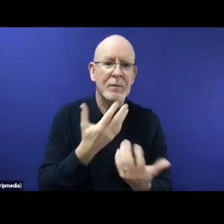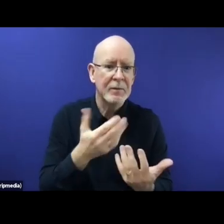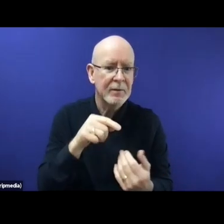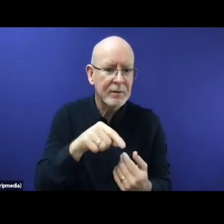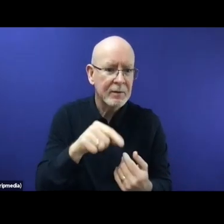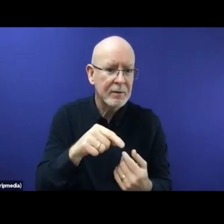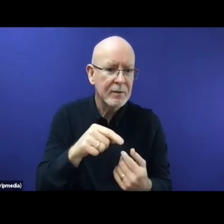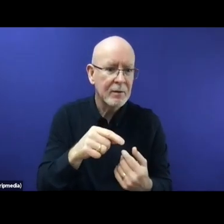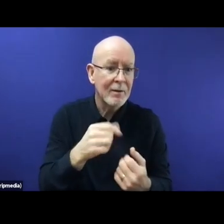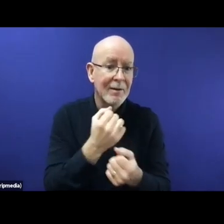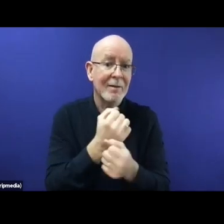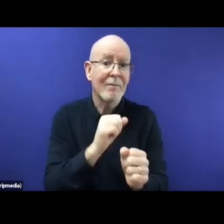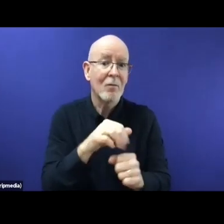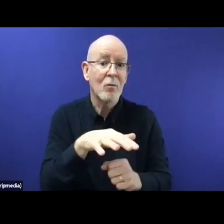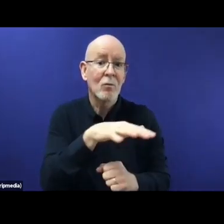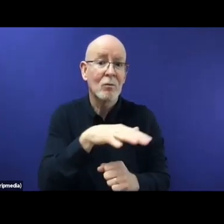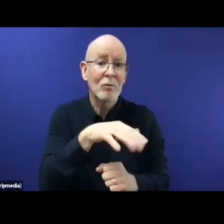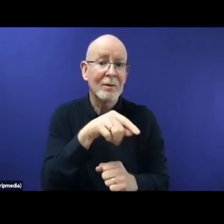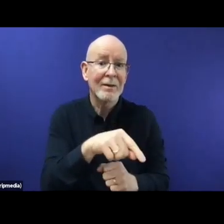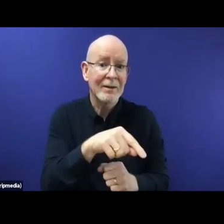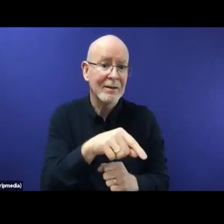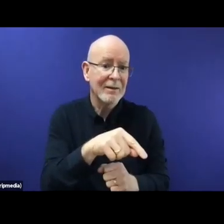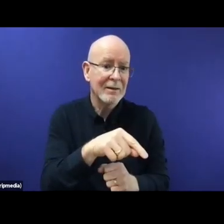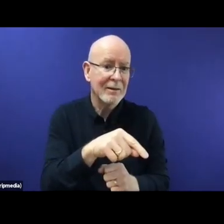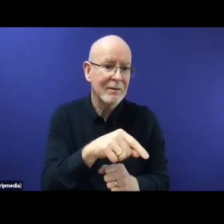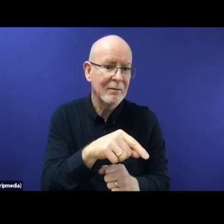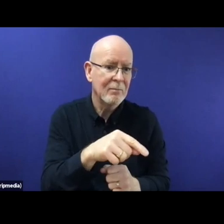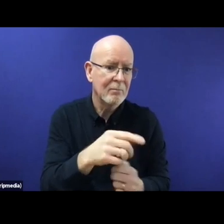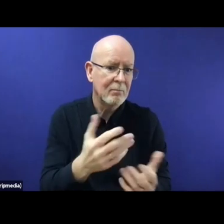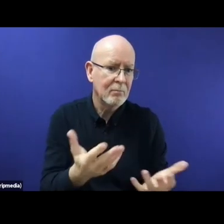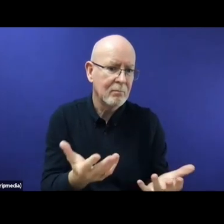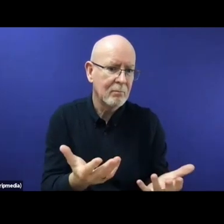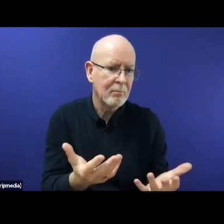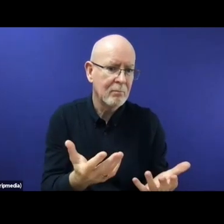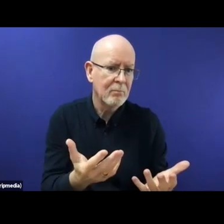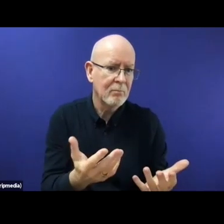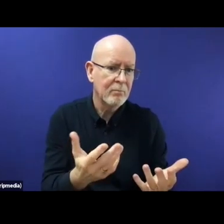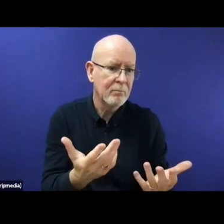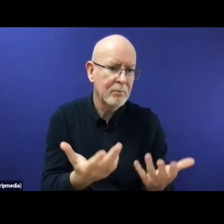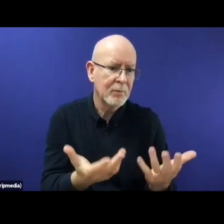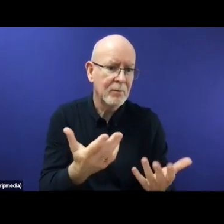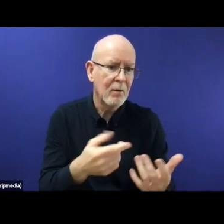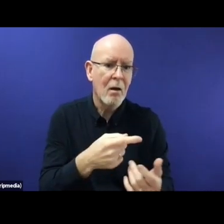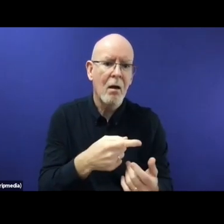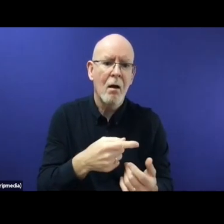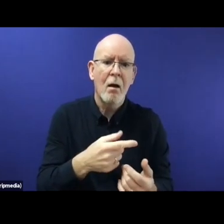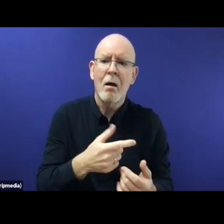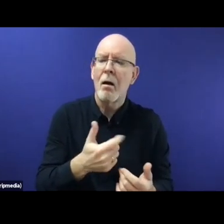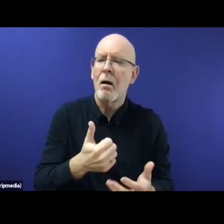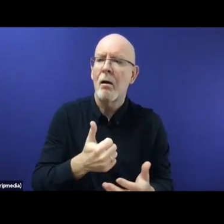And as I said, there is a risk that the dilution of mutual trust and other